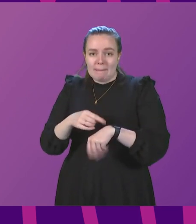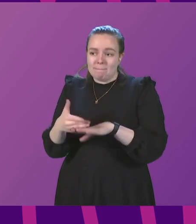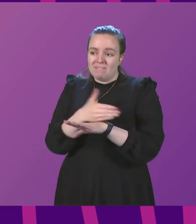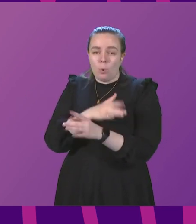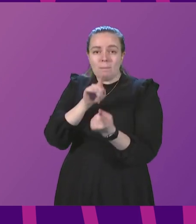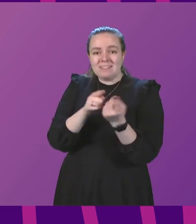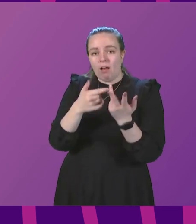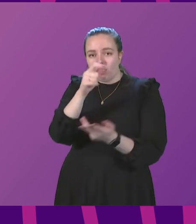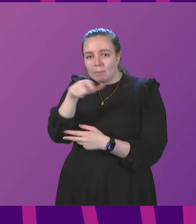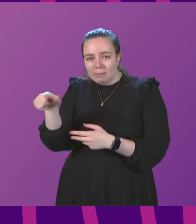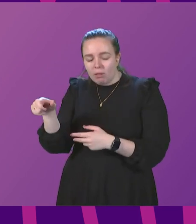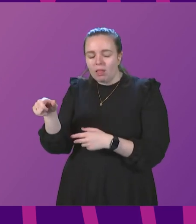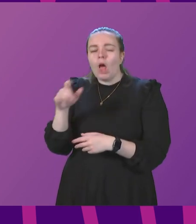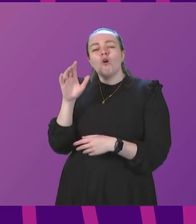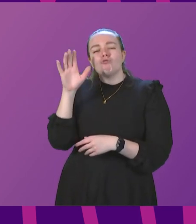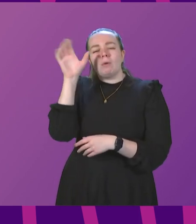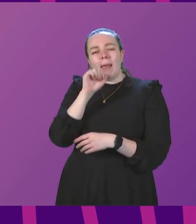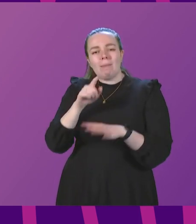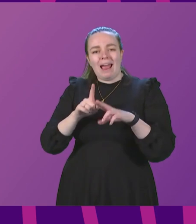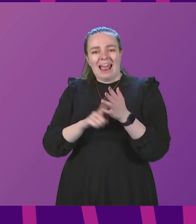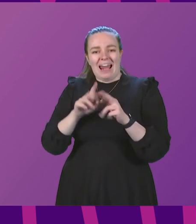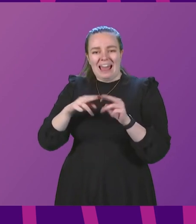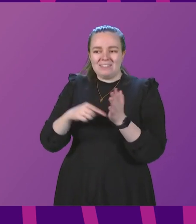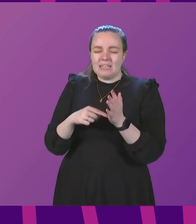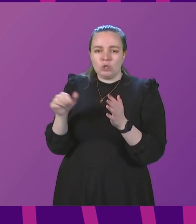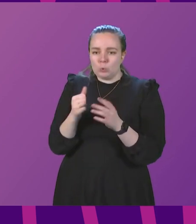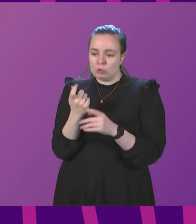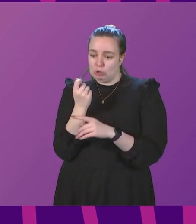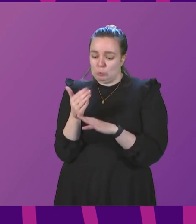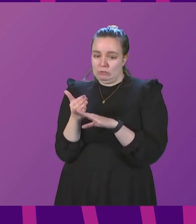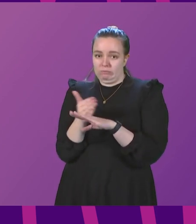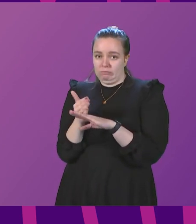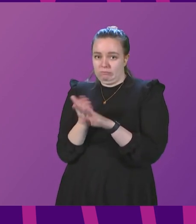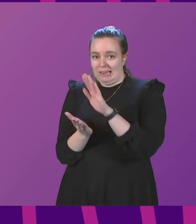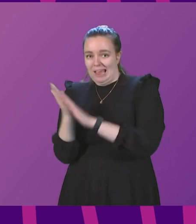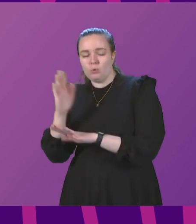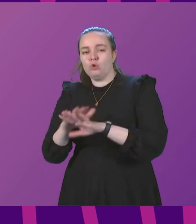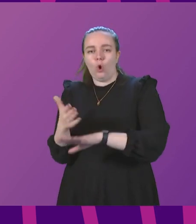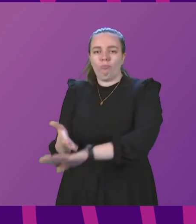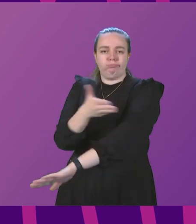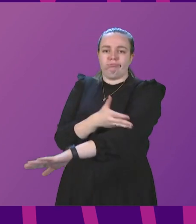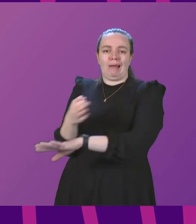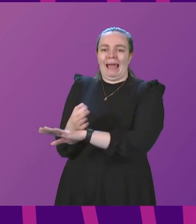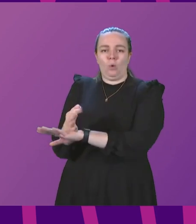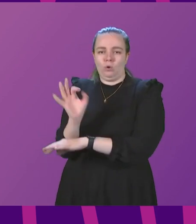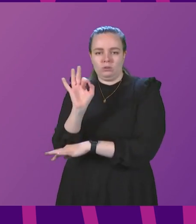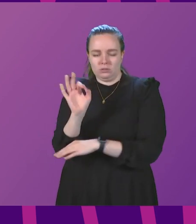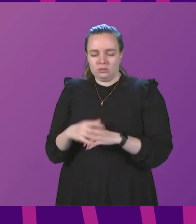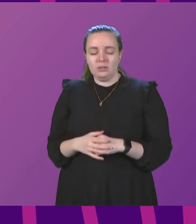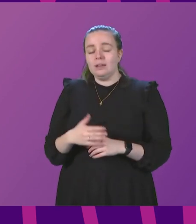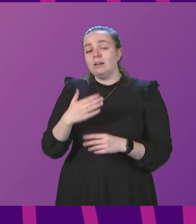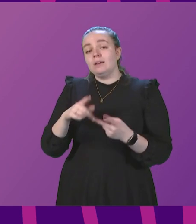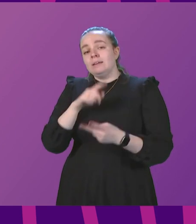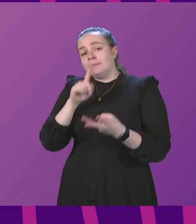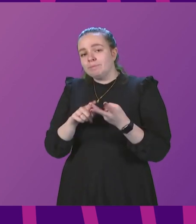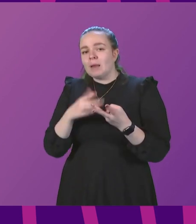meeting other people socially. And remember to take the test as soon as possible before you go out, rather than several hours before. And finally, please take the